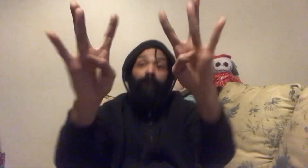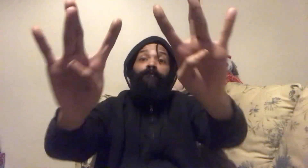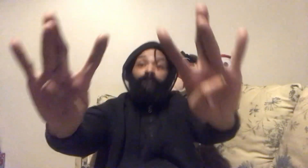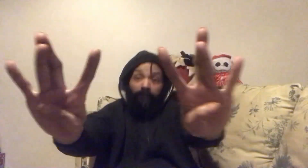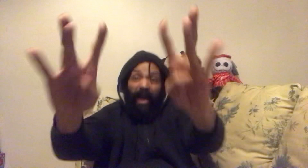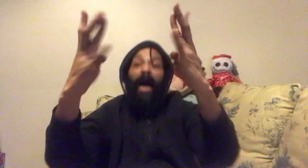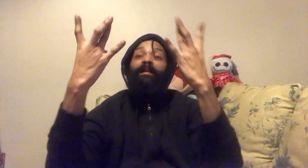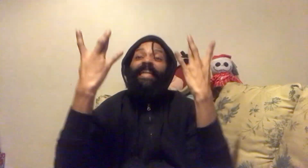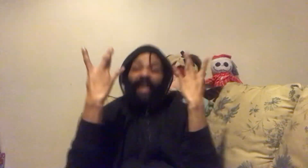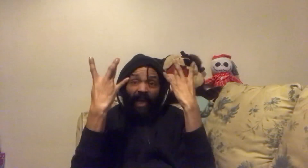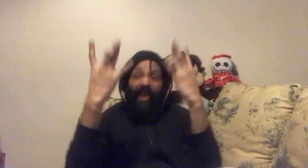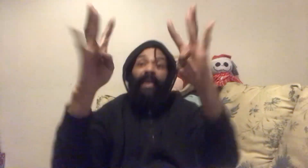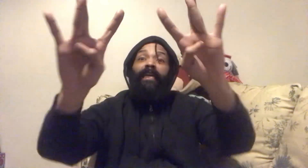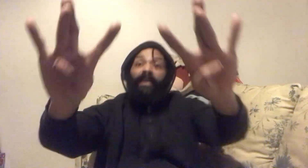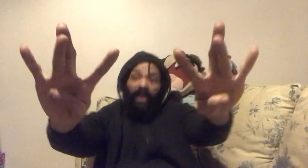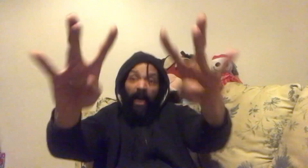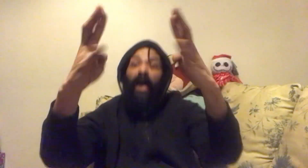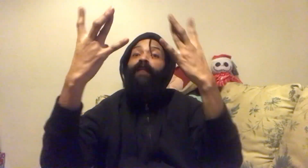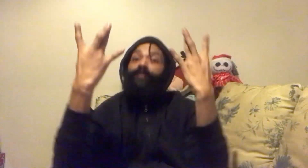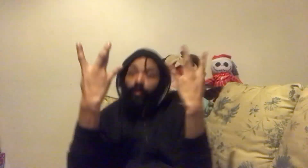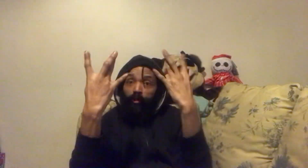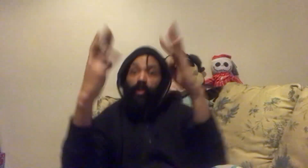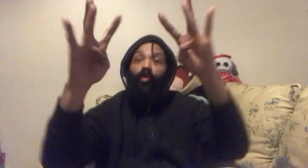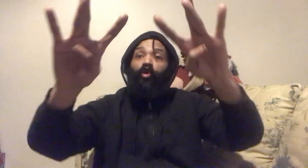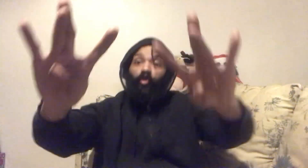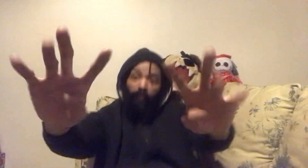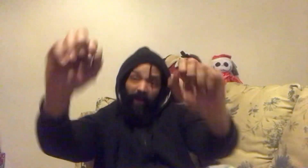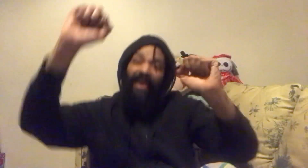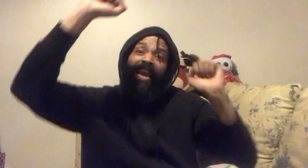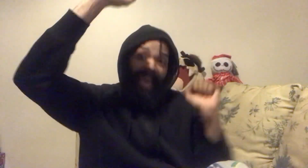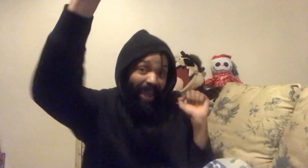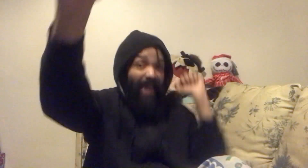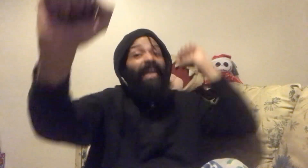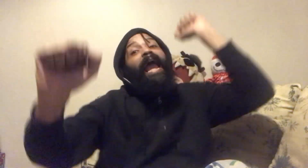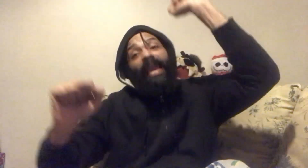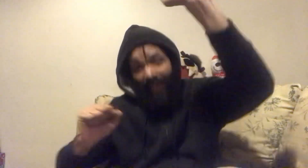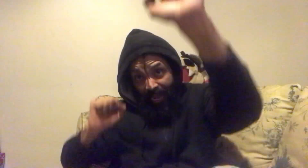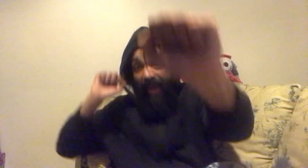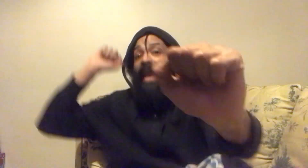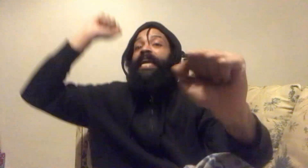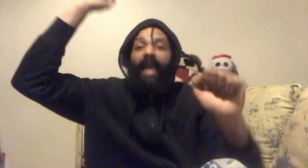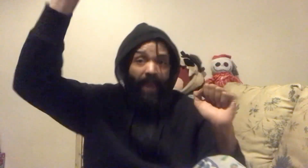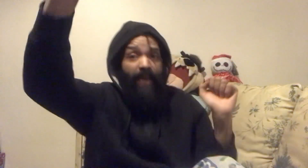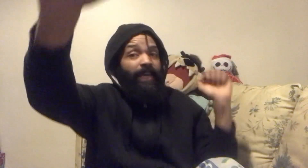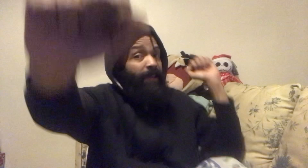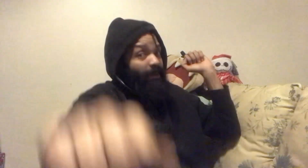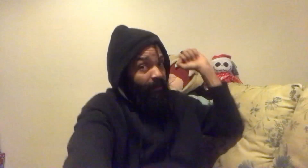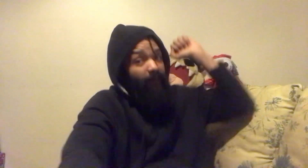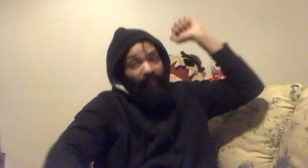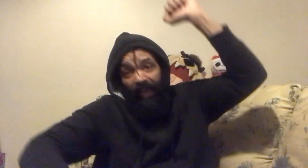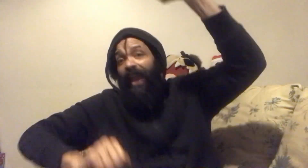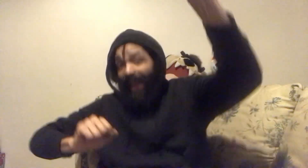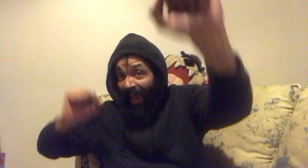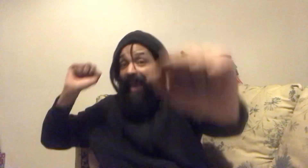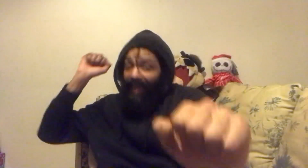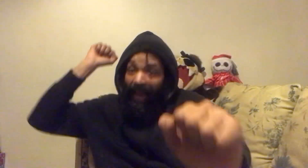I'm the king of YouTube Ayy, ayy, ayy Ayy,